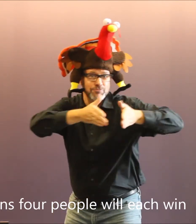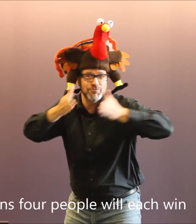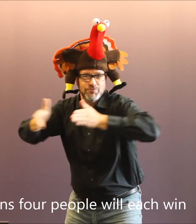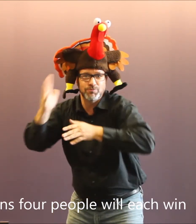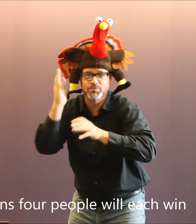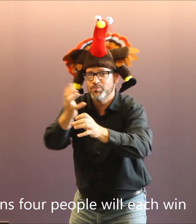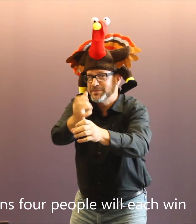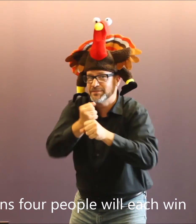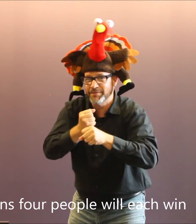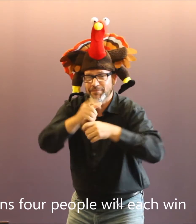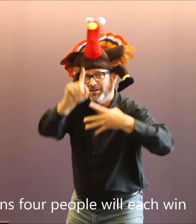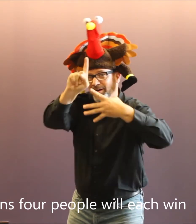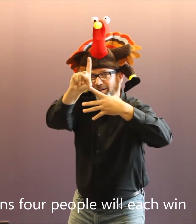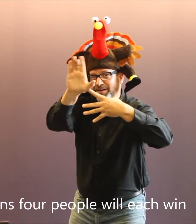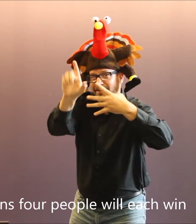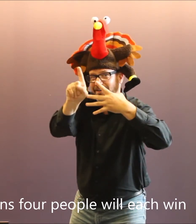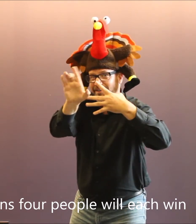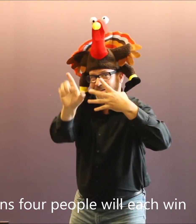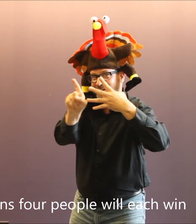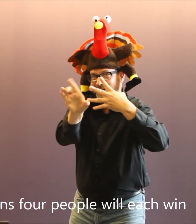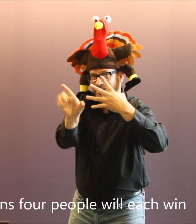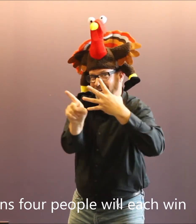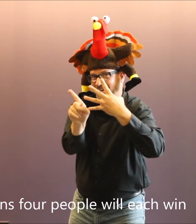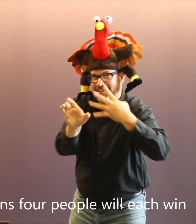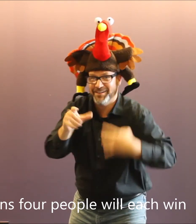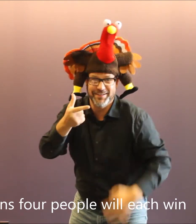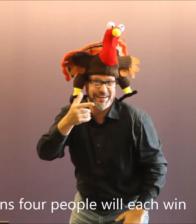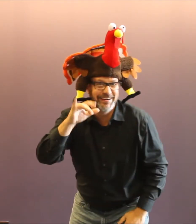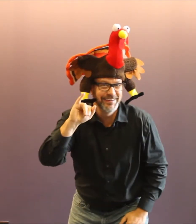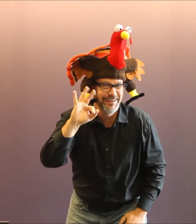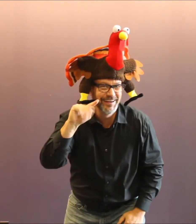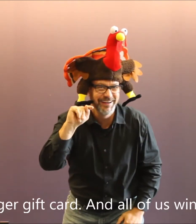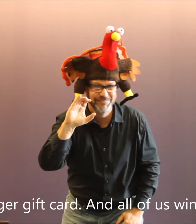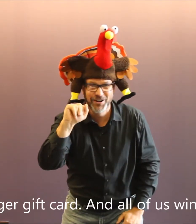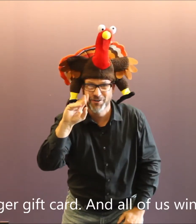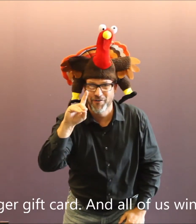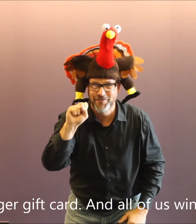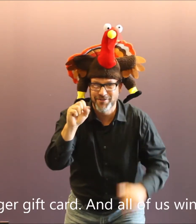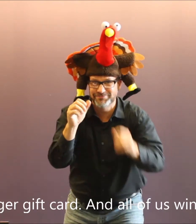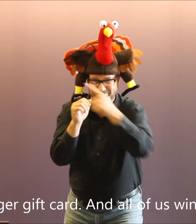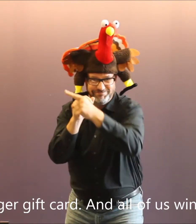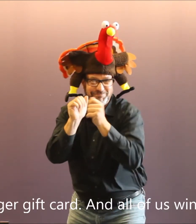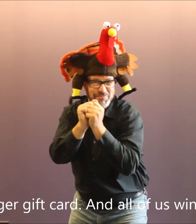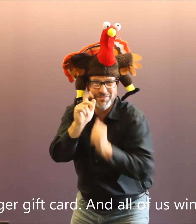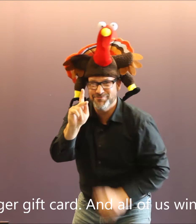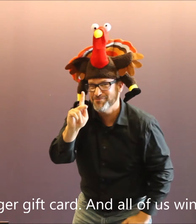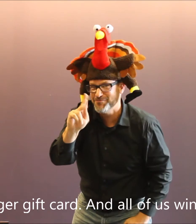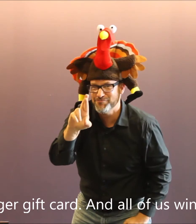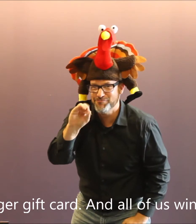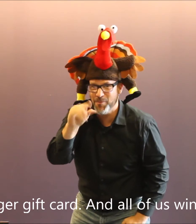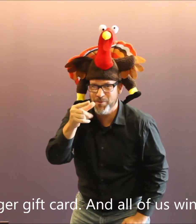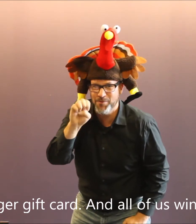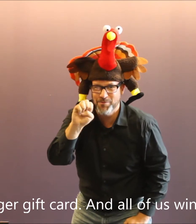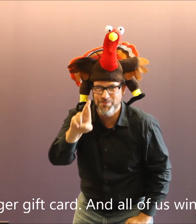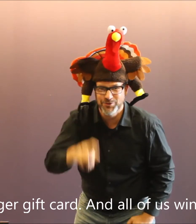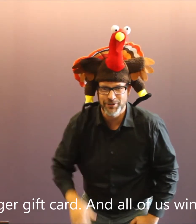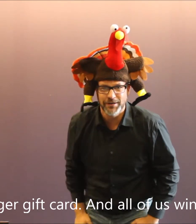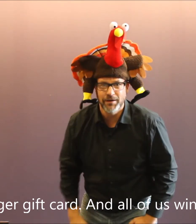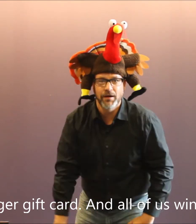That means four people will each win a $100 Kroger